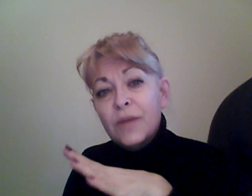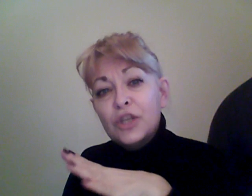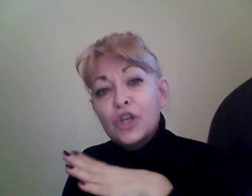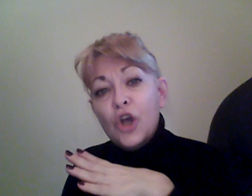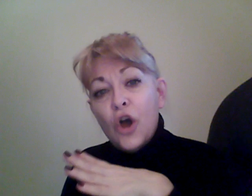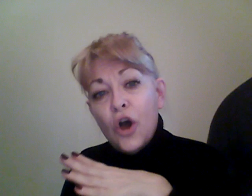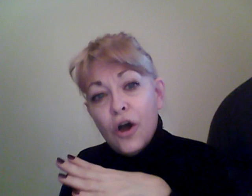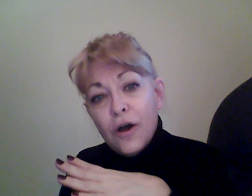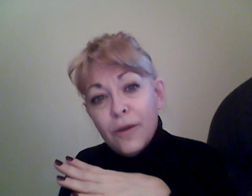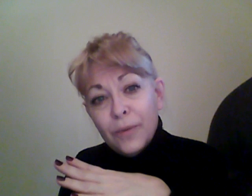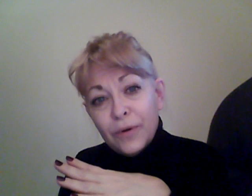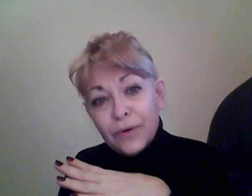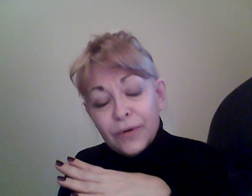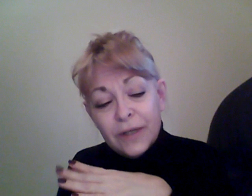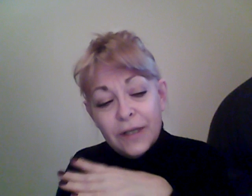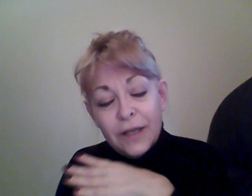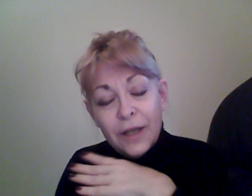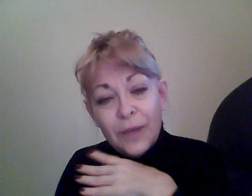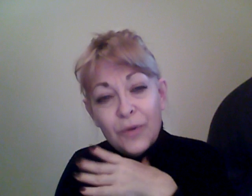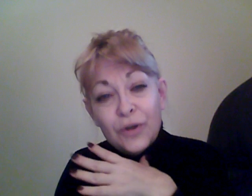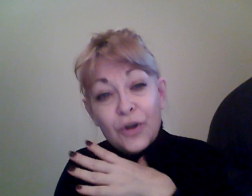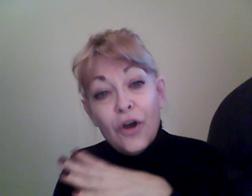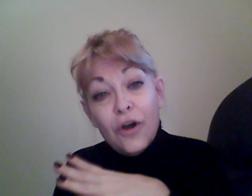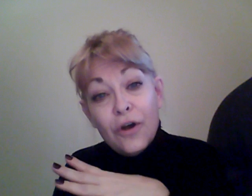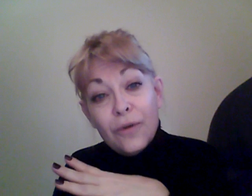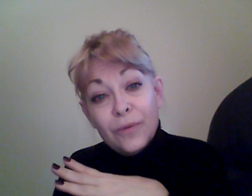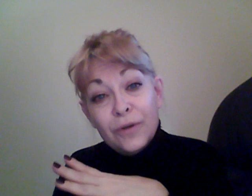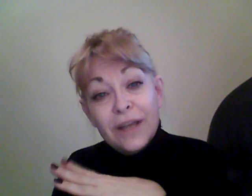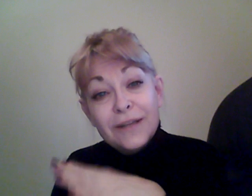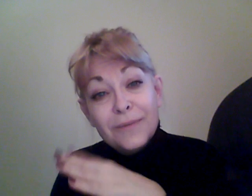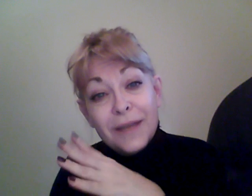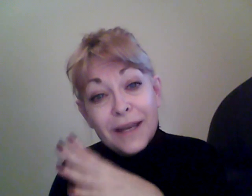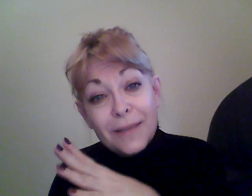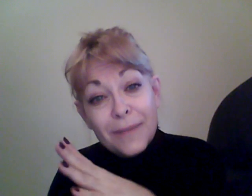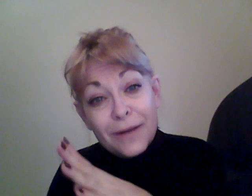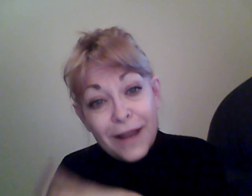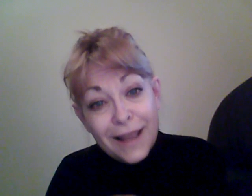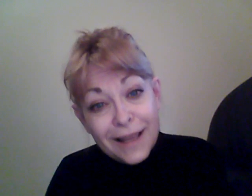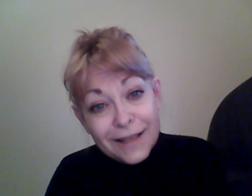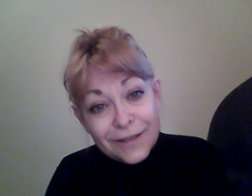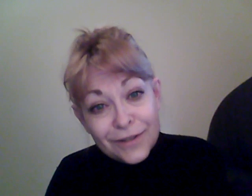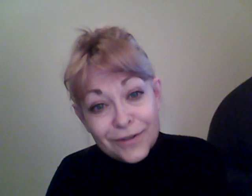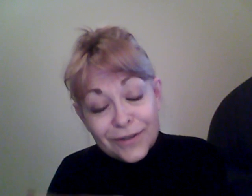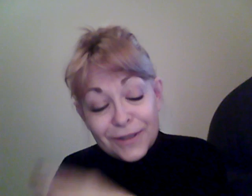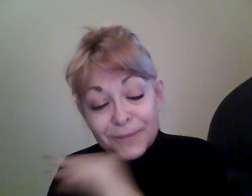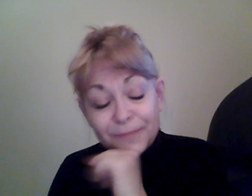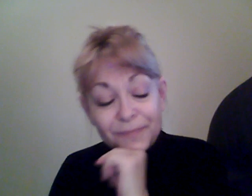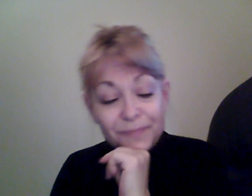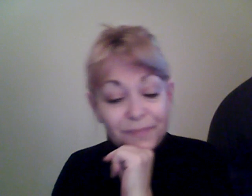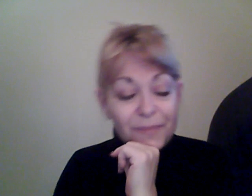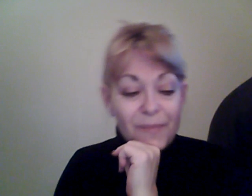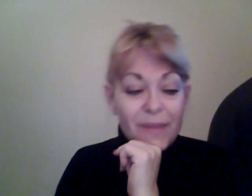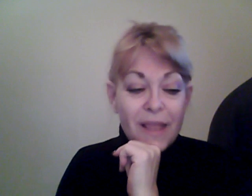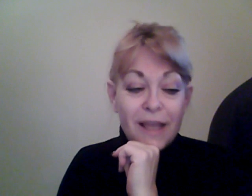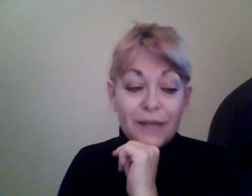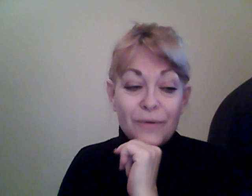much calmer. And when you're calmer, you end up getting better answers. Anyways,